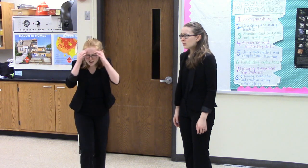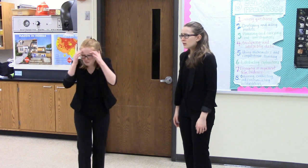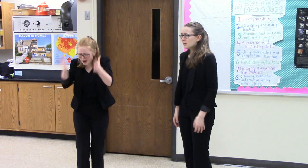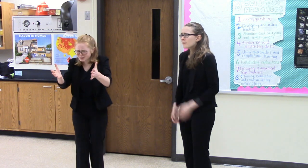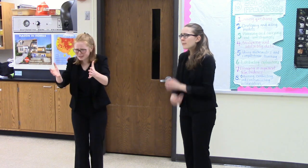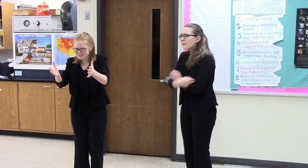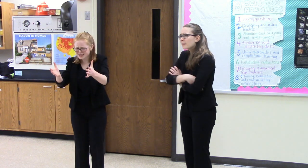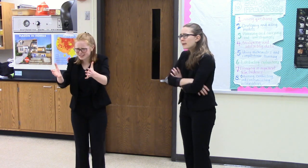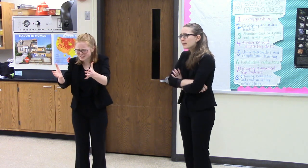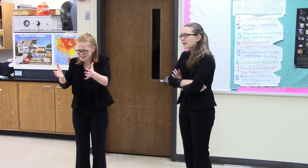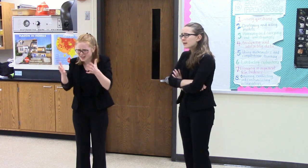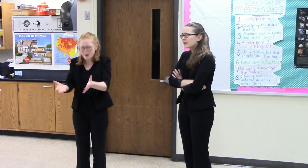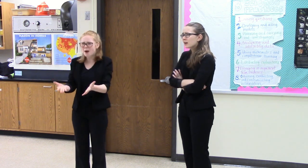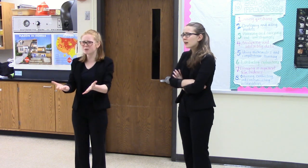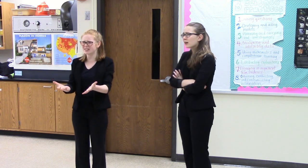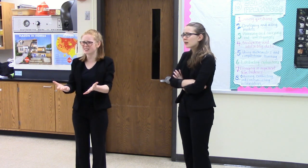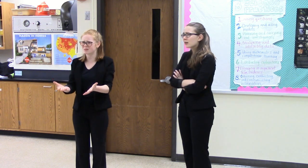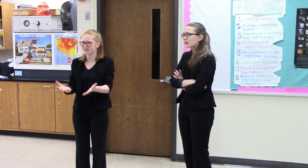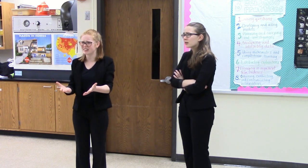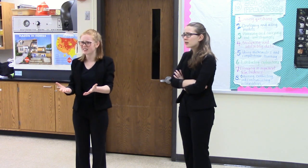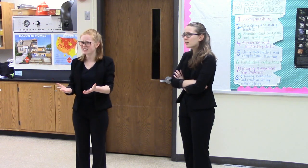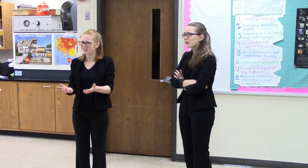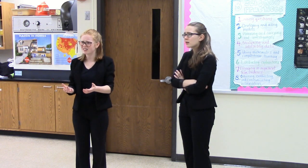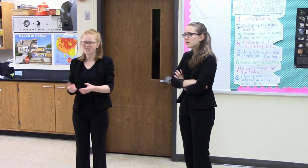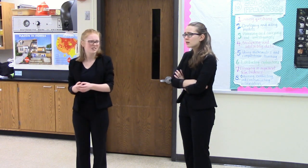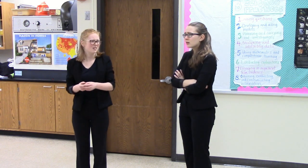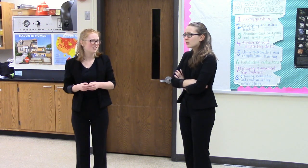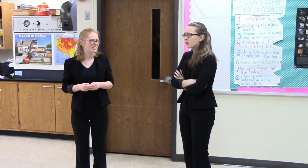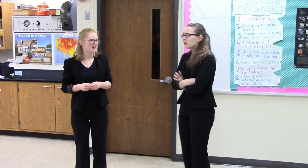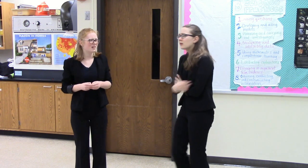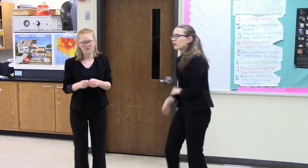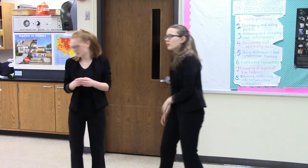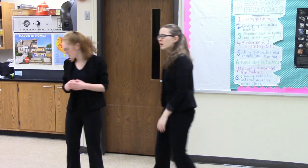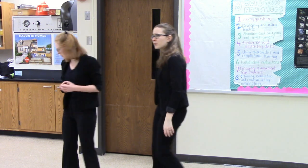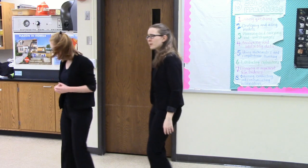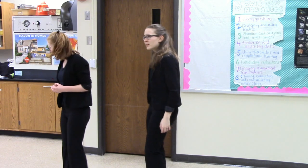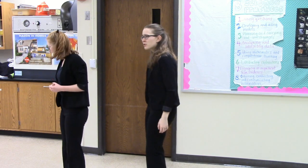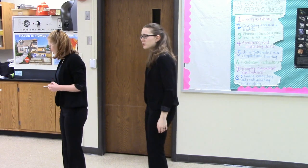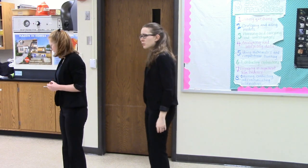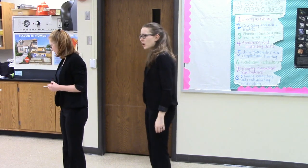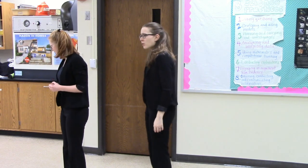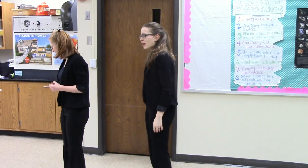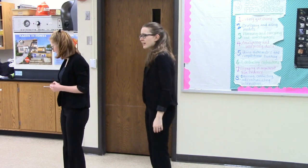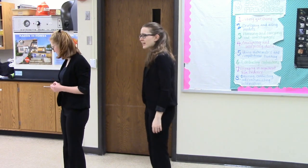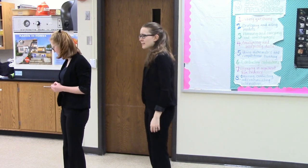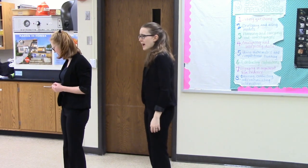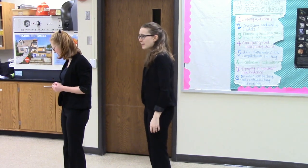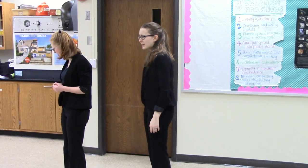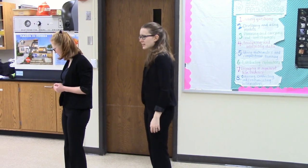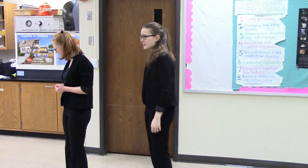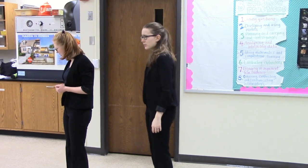do these things keep happening to me? What do you mean you don't know why they keep happening to you?